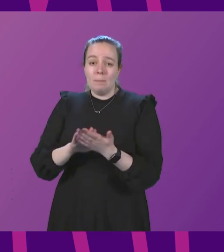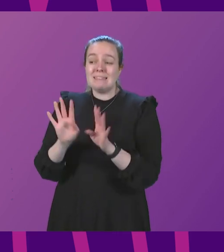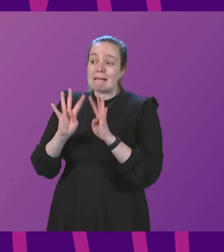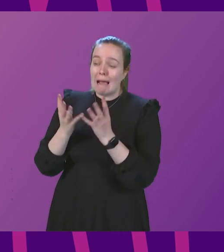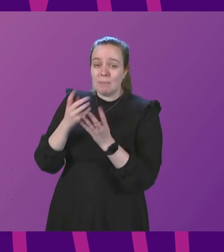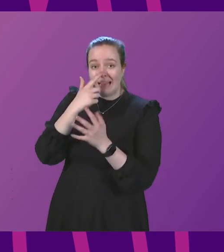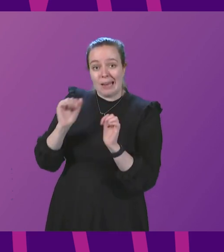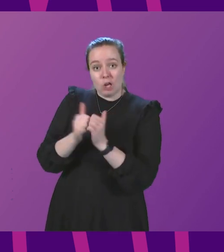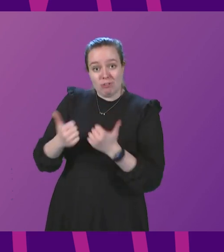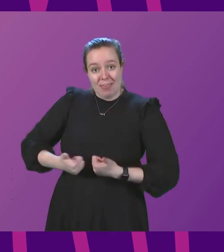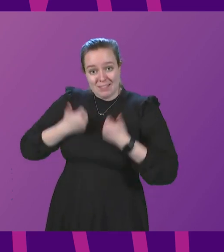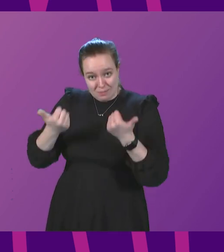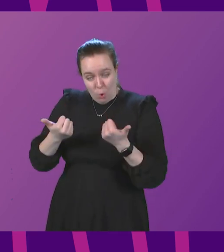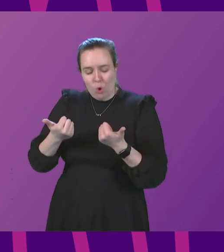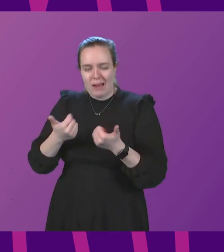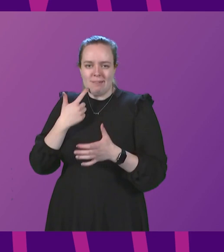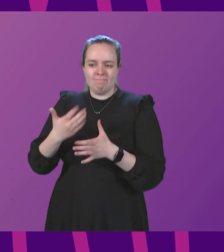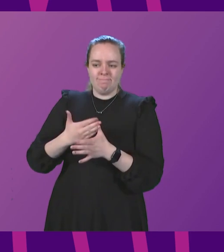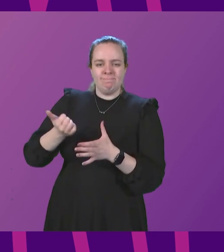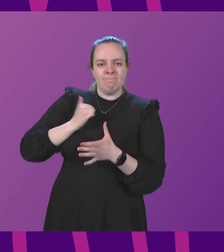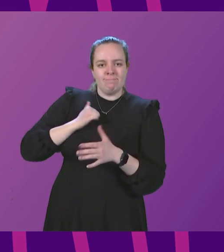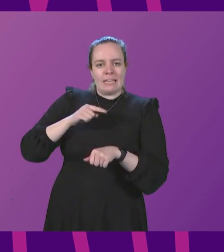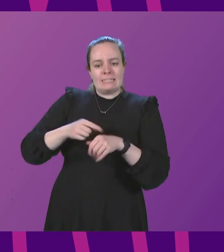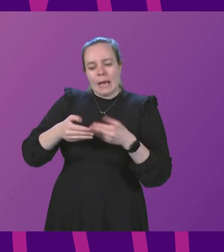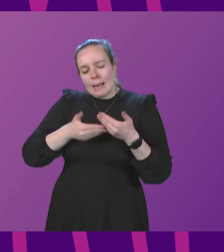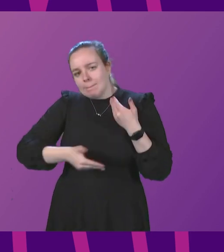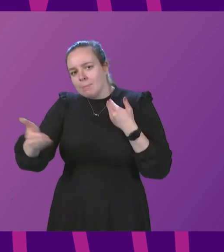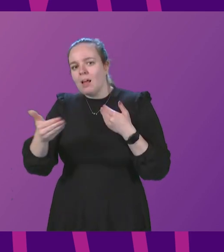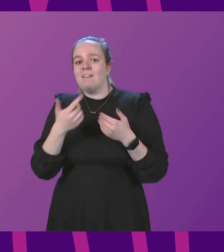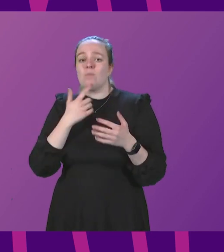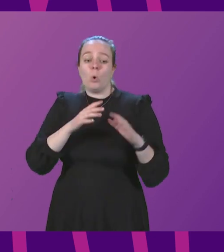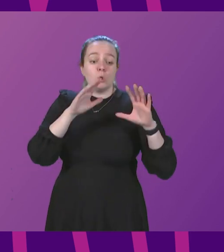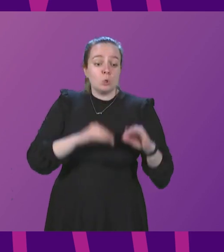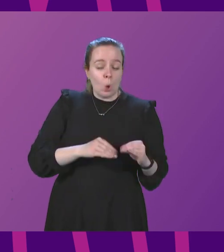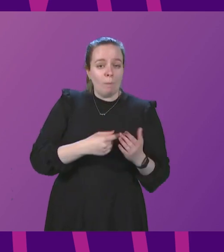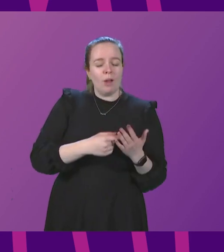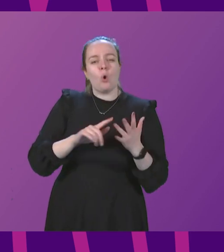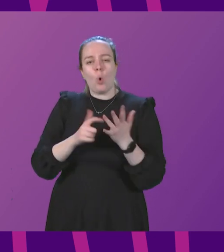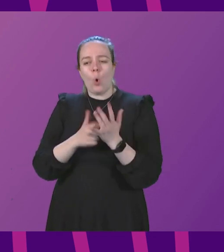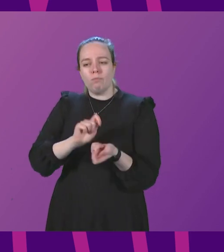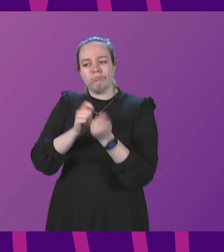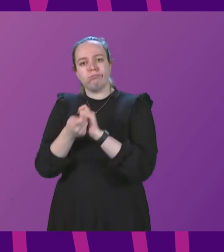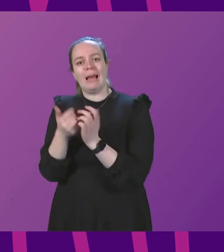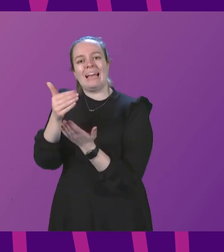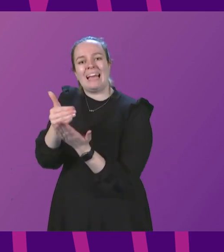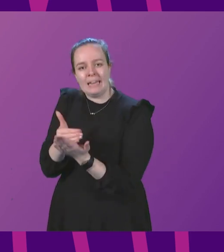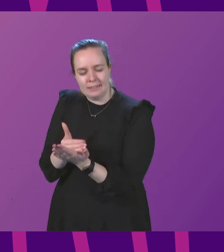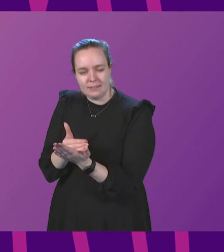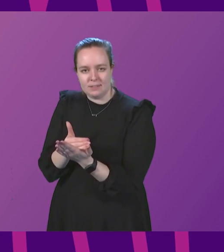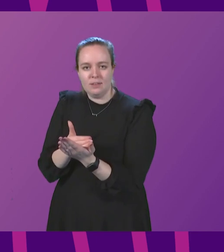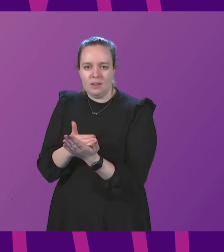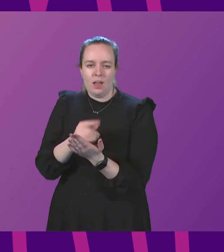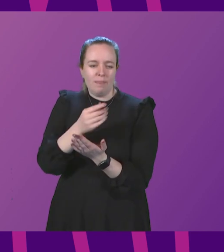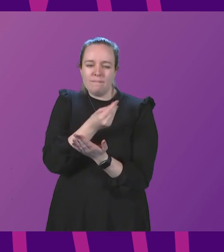to agree this morning an indicative timescale for lifting or converting to guidance the small number of legally imposed